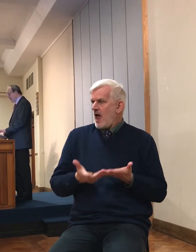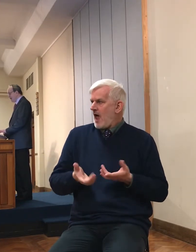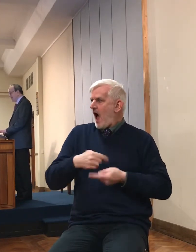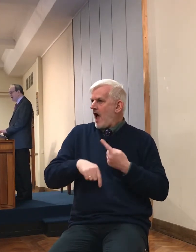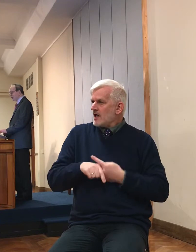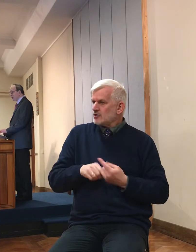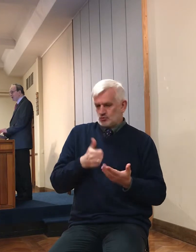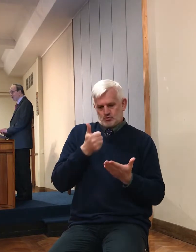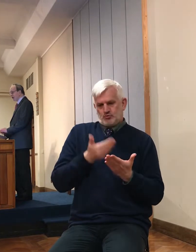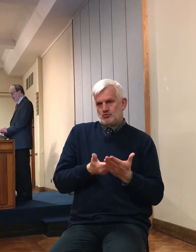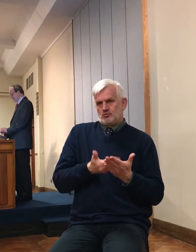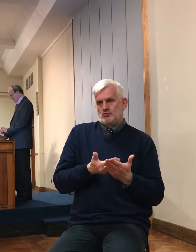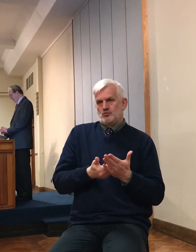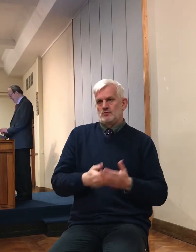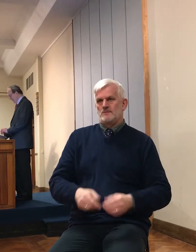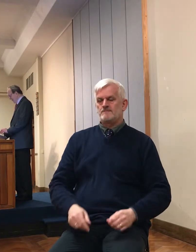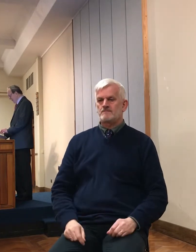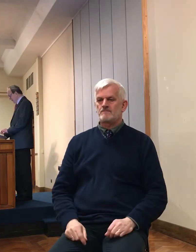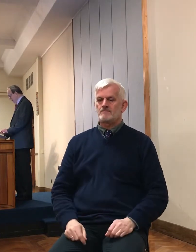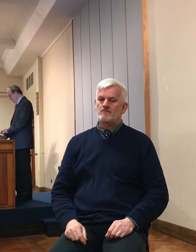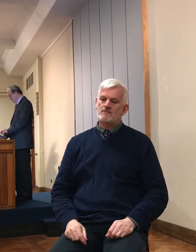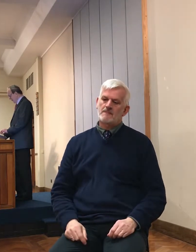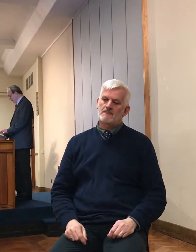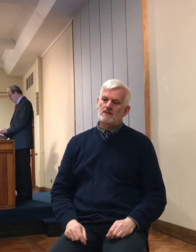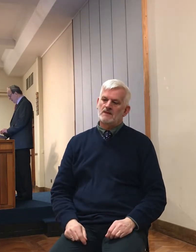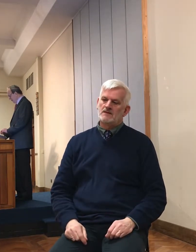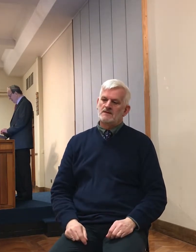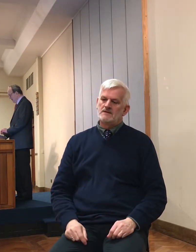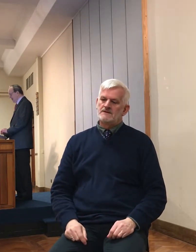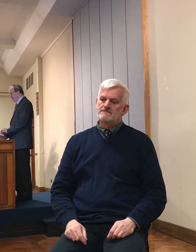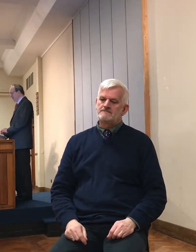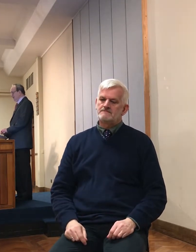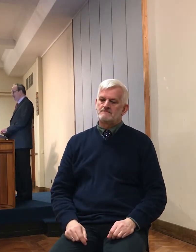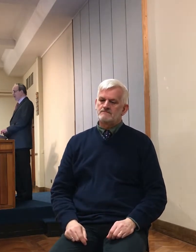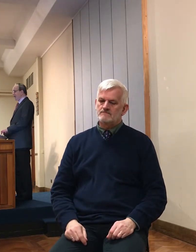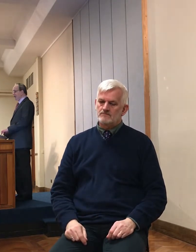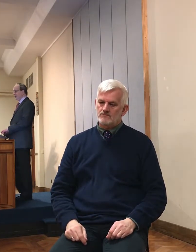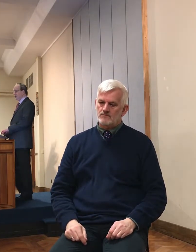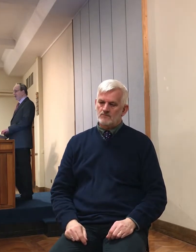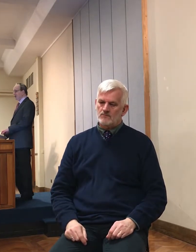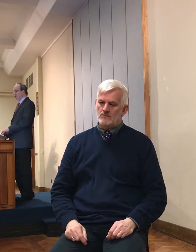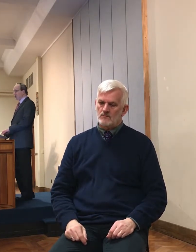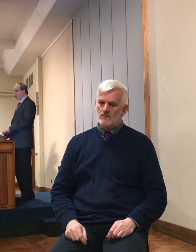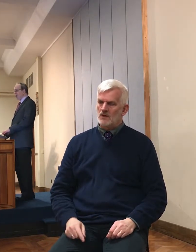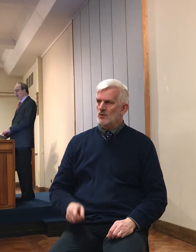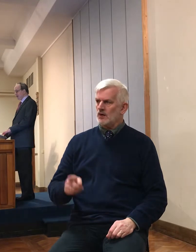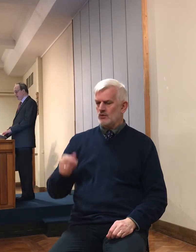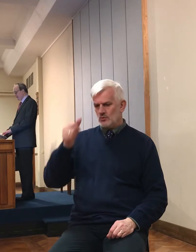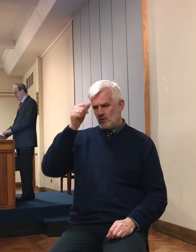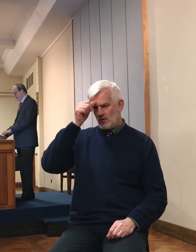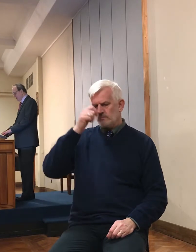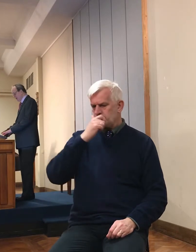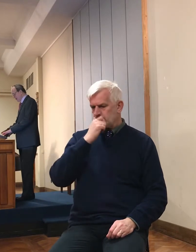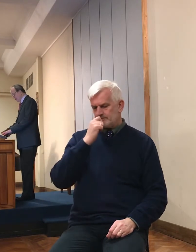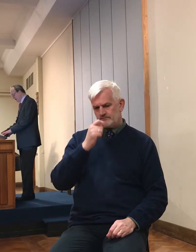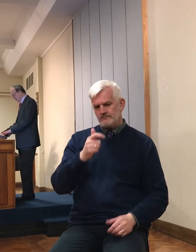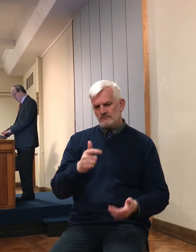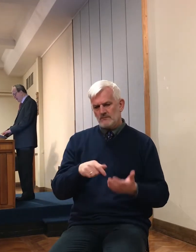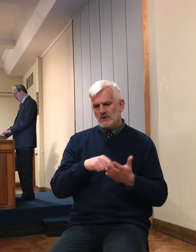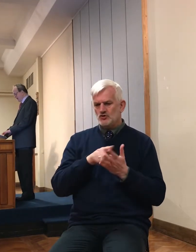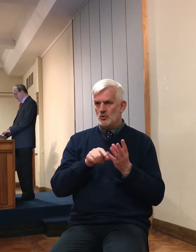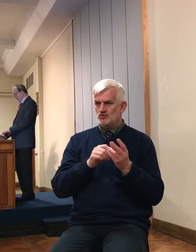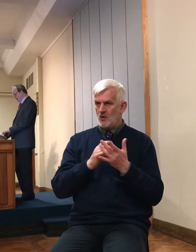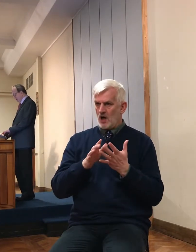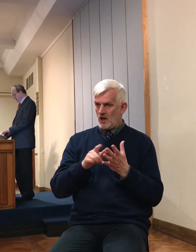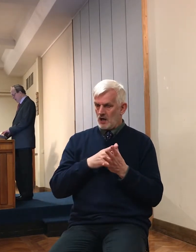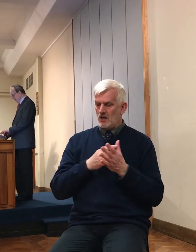Joshua, you must appreciate that the central and southern conquest, which came